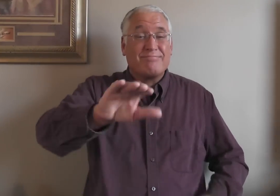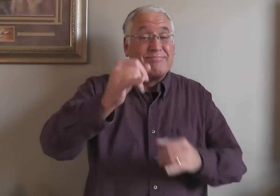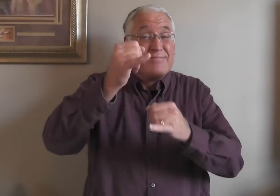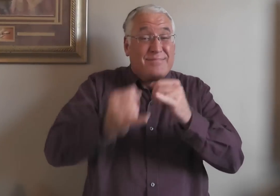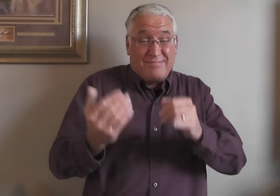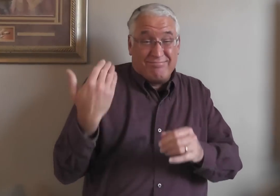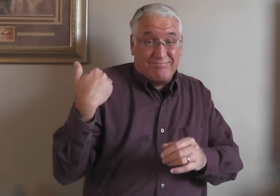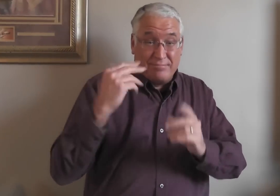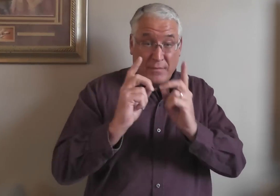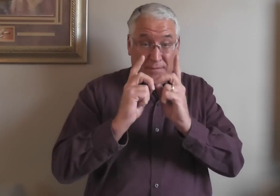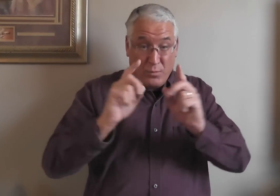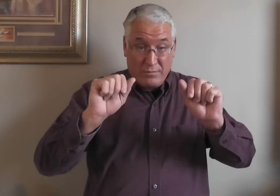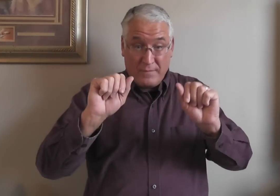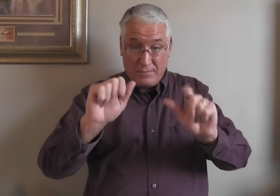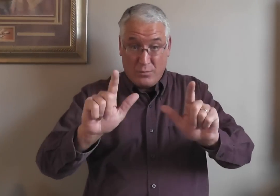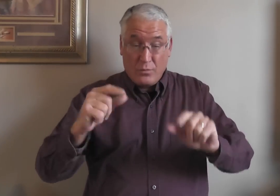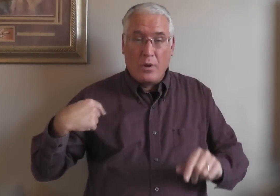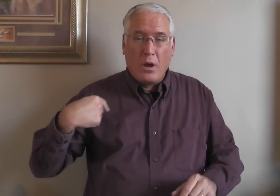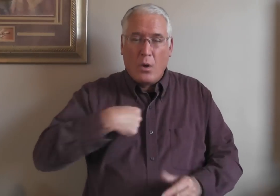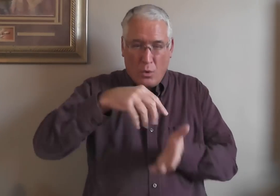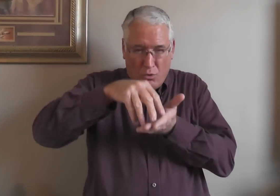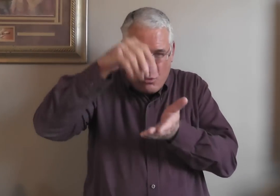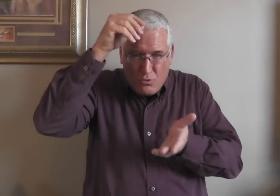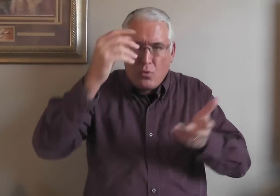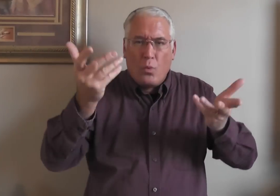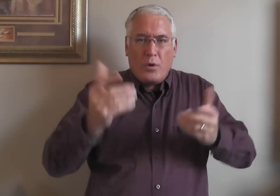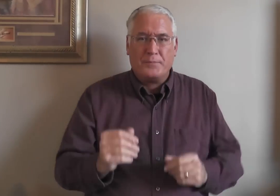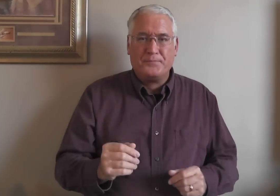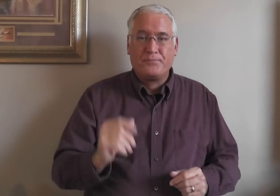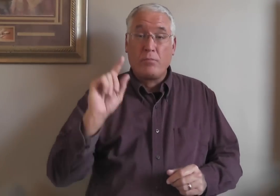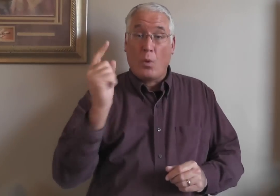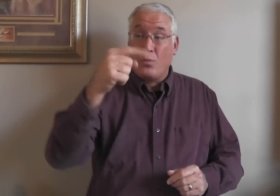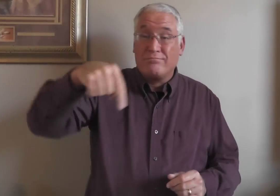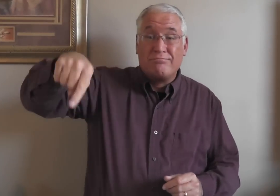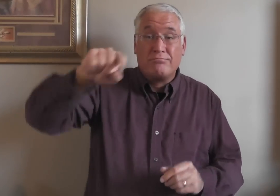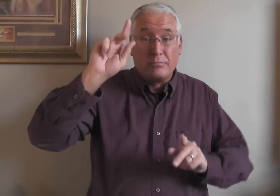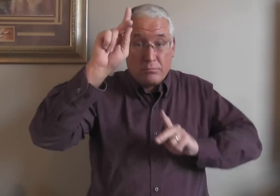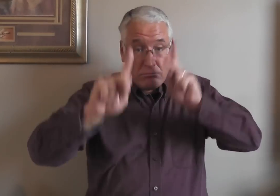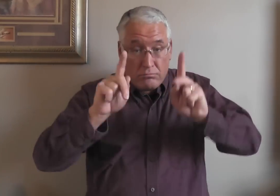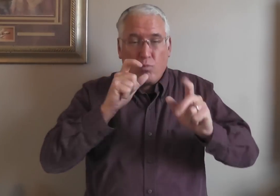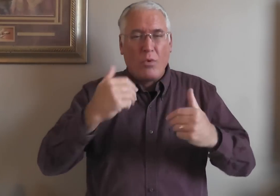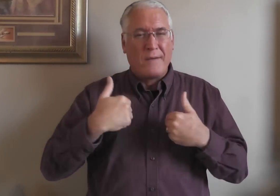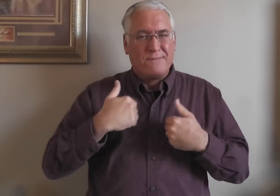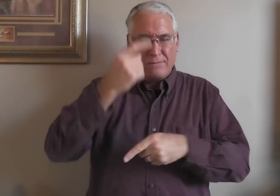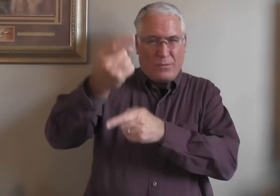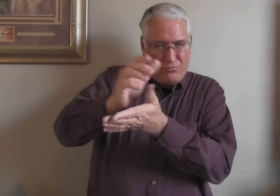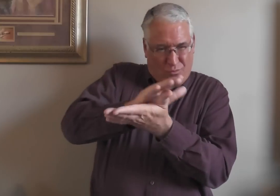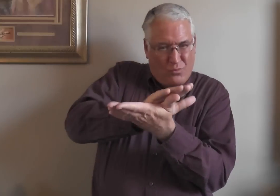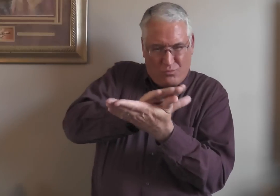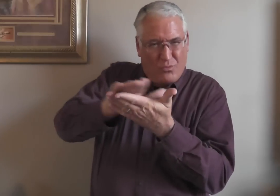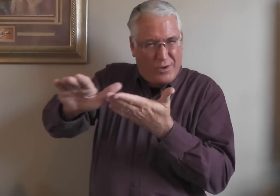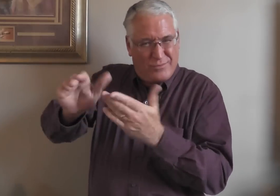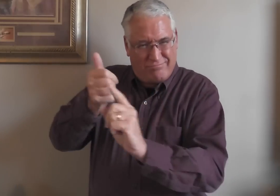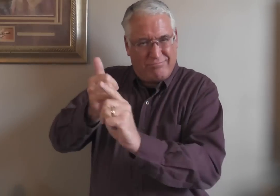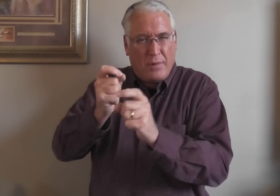In our last devotional that we had, we learned what? Well, we learned that only those people who have righteousness